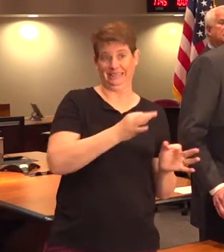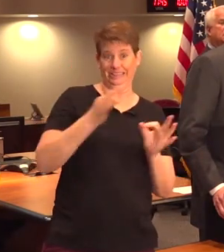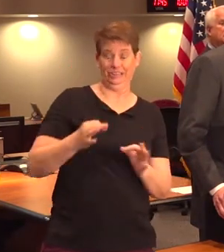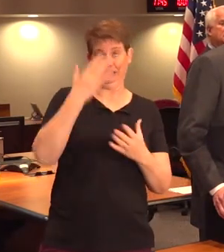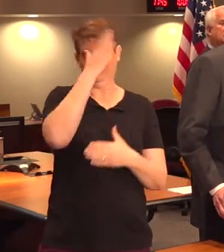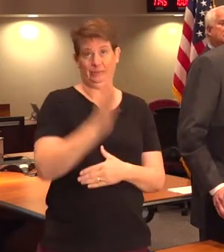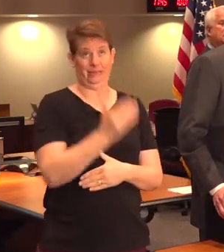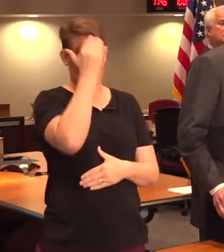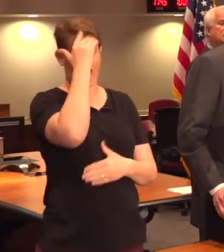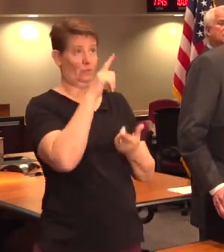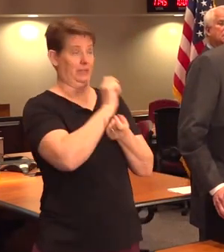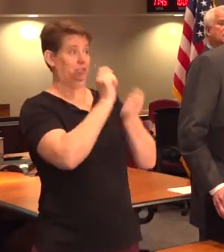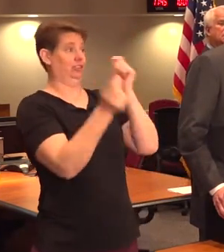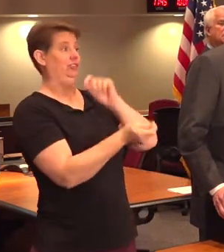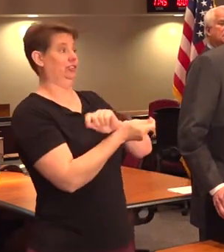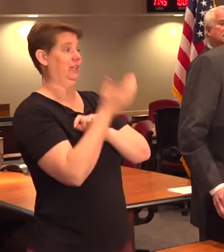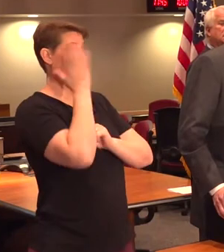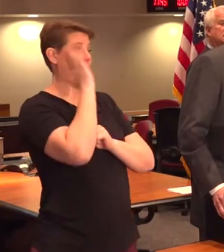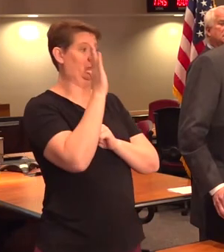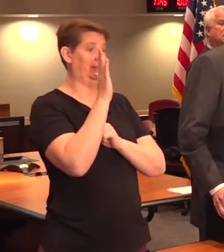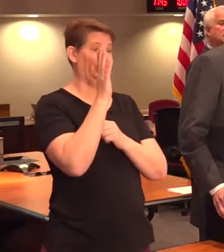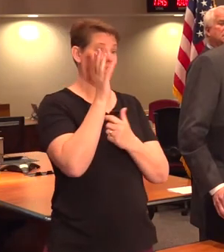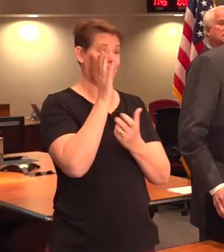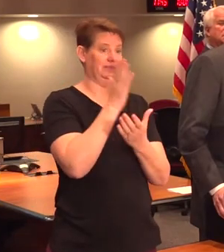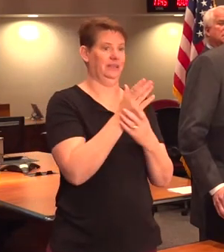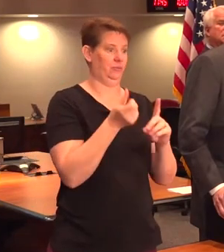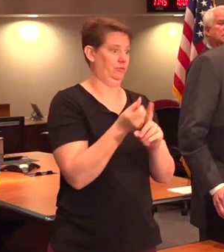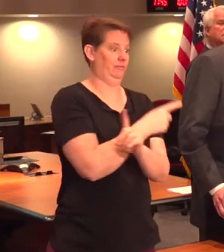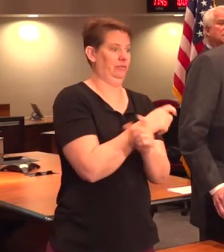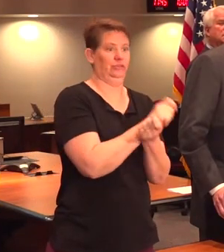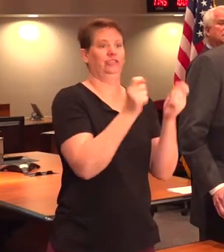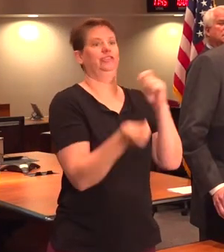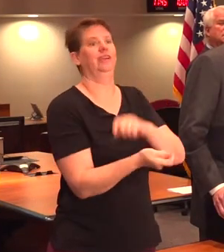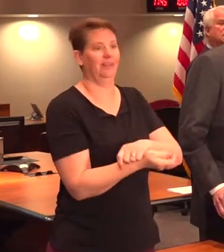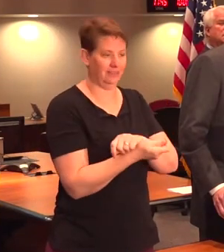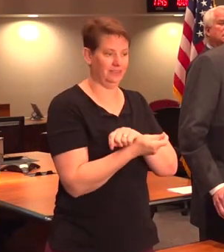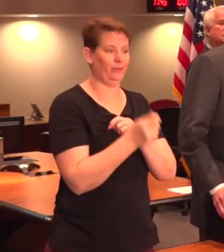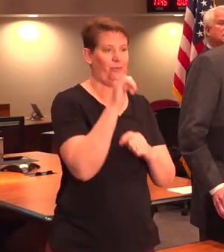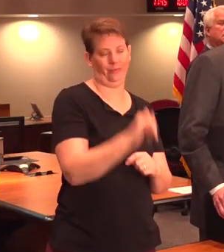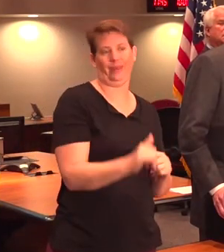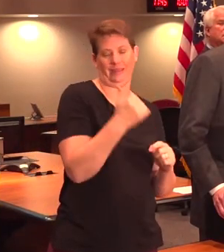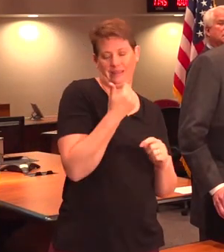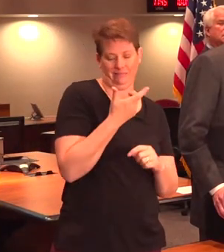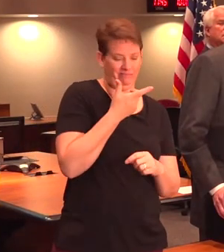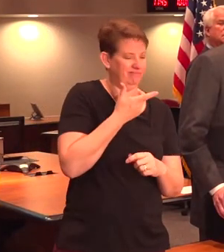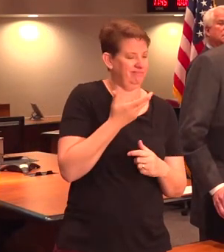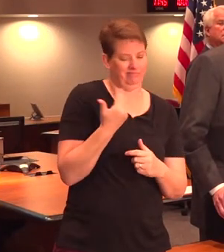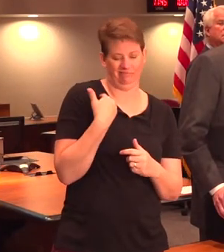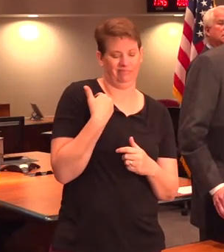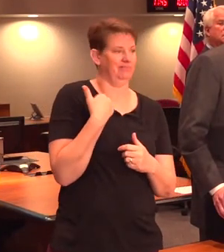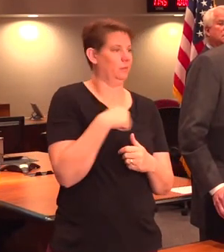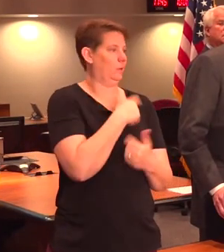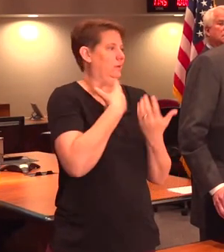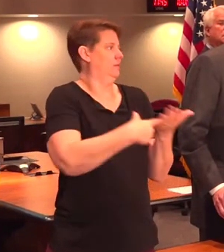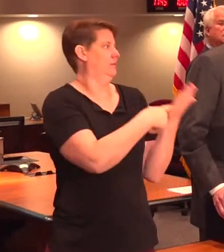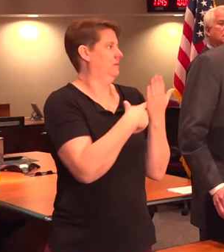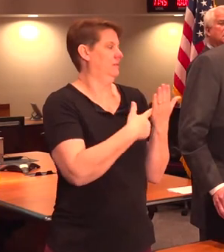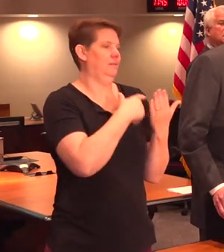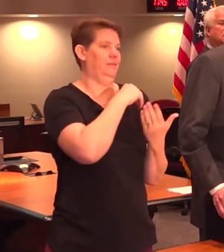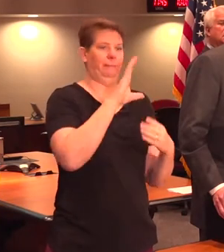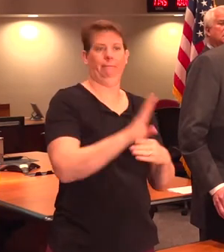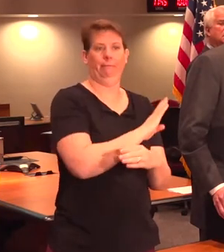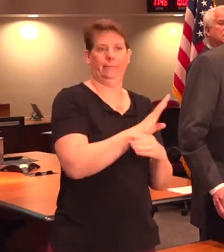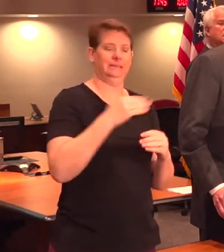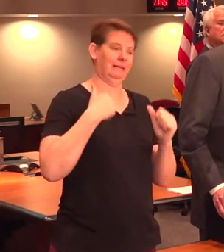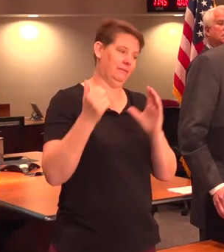logistics chain, is going to be stopped or diverted. And so that's why, we were speaking earlier, all businesses always have